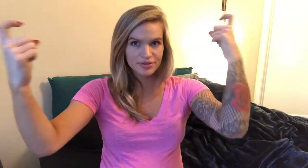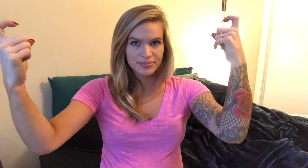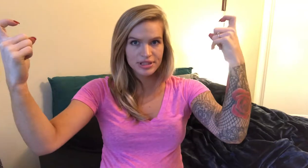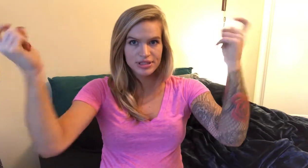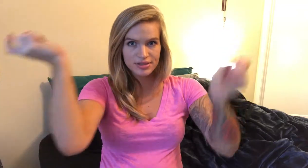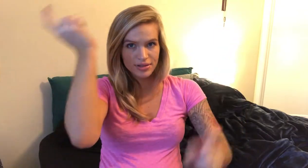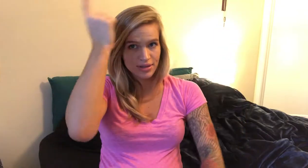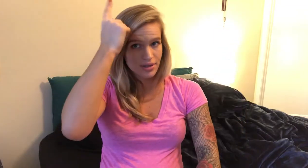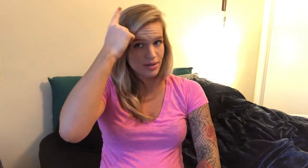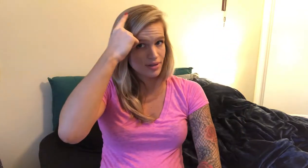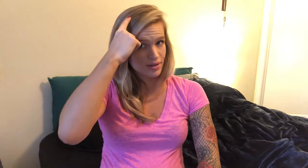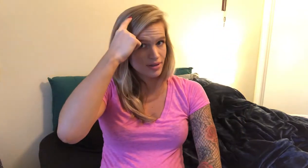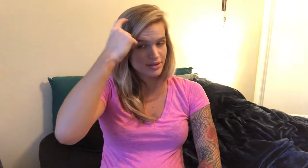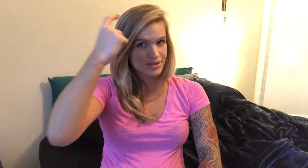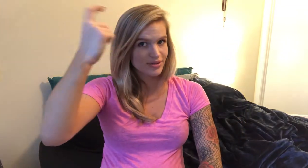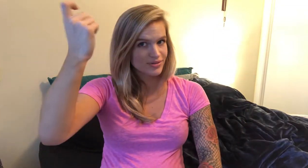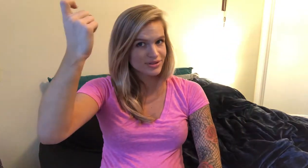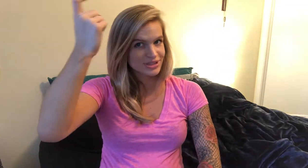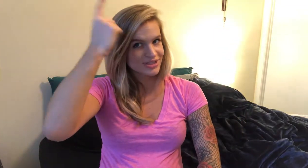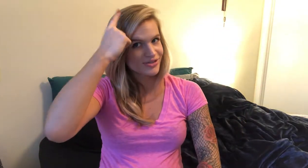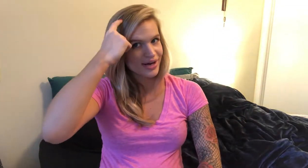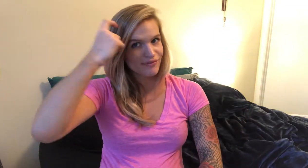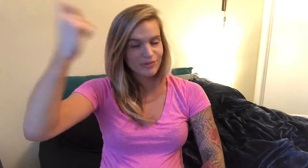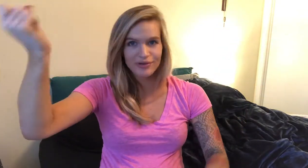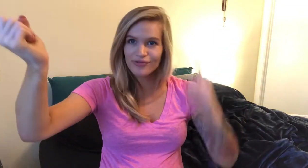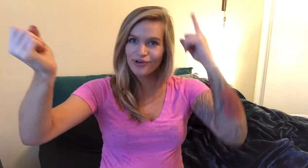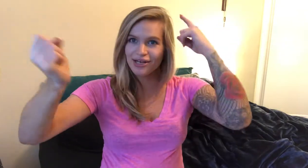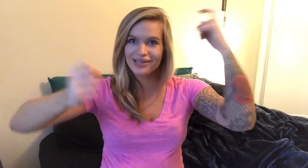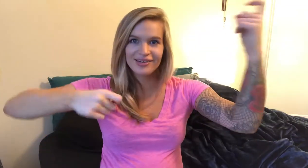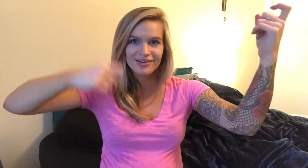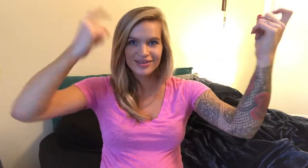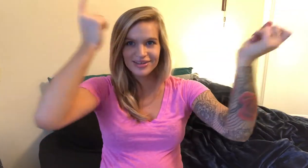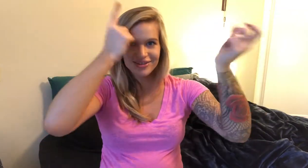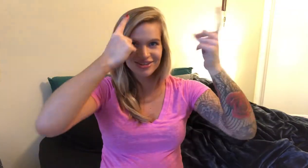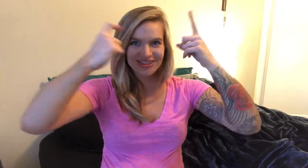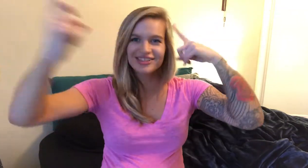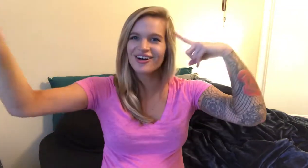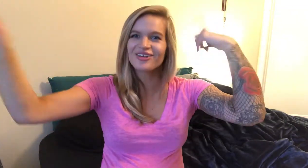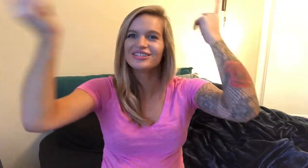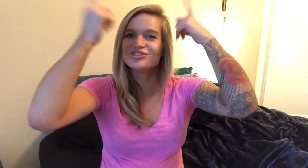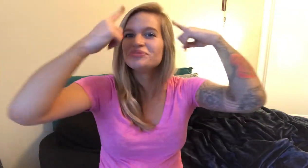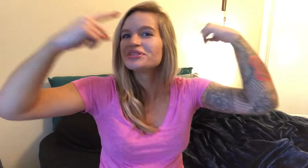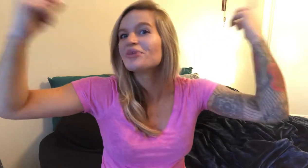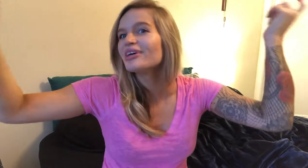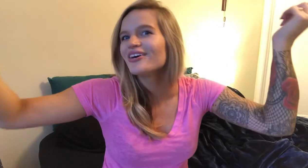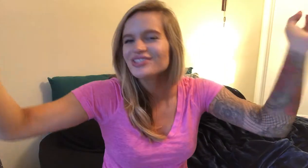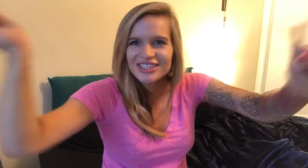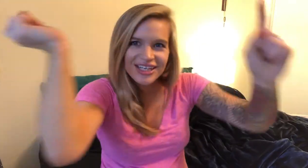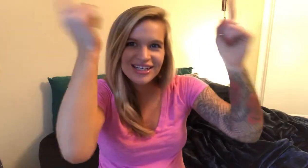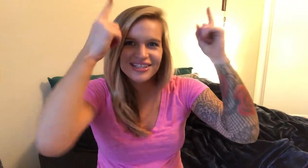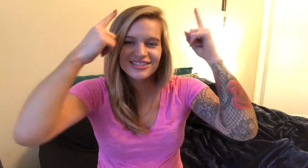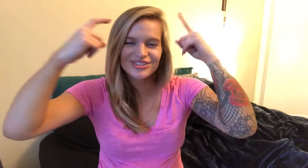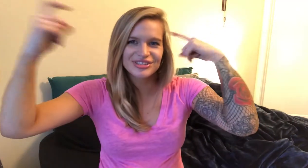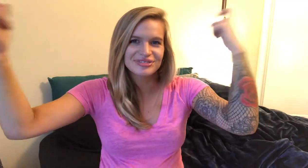so just grab from your forehead those are all the dreams coming out dreams